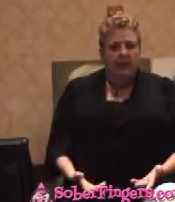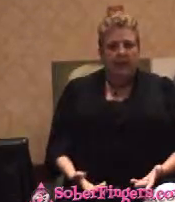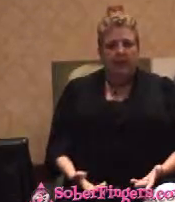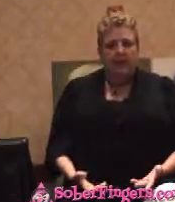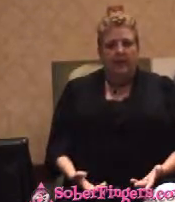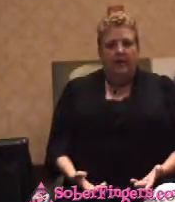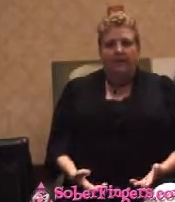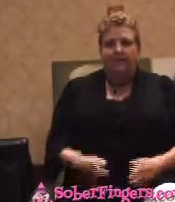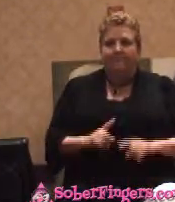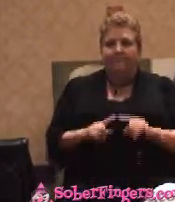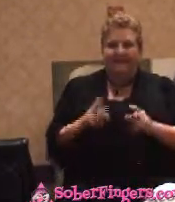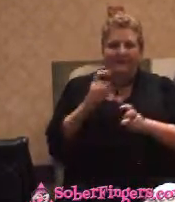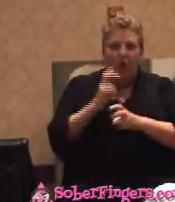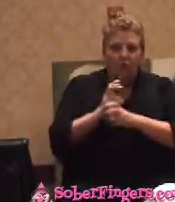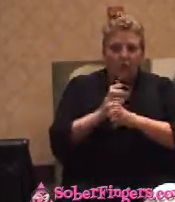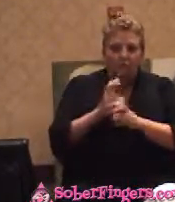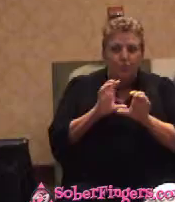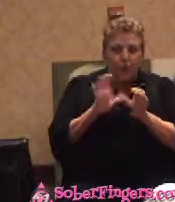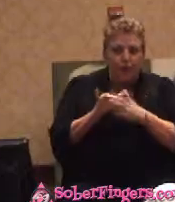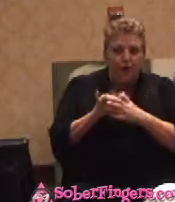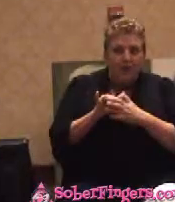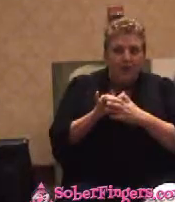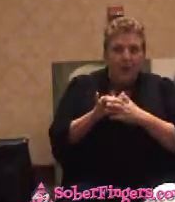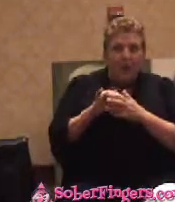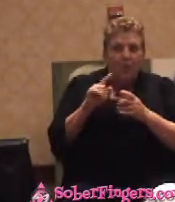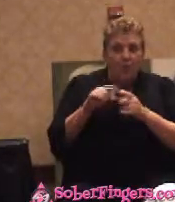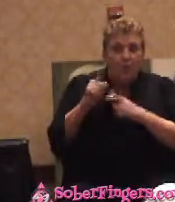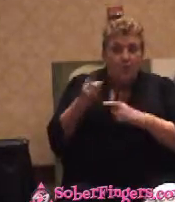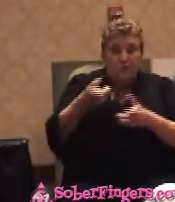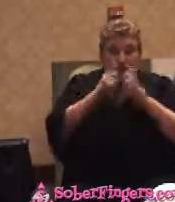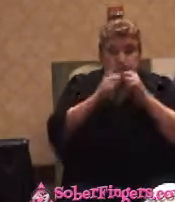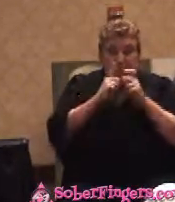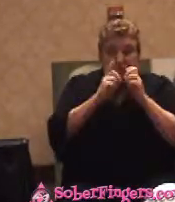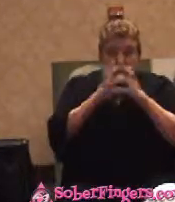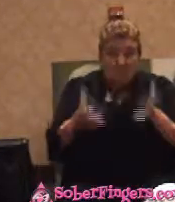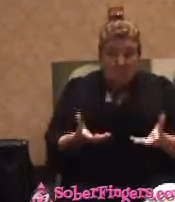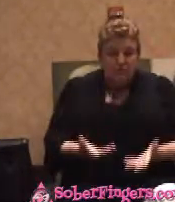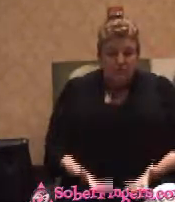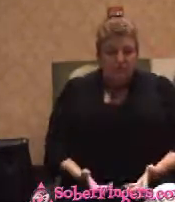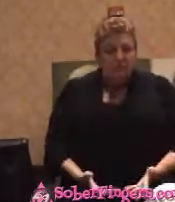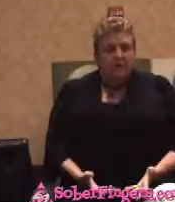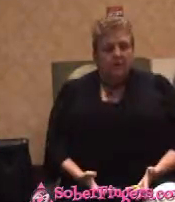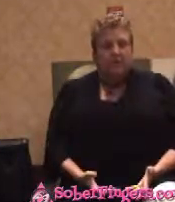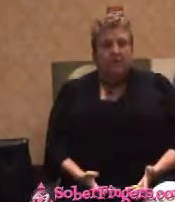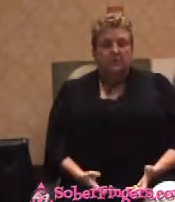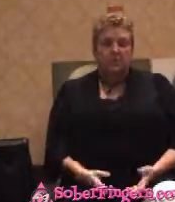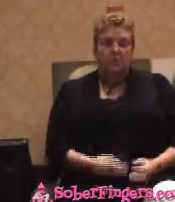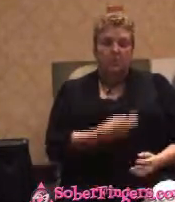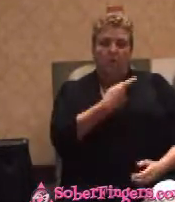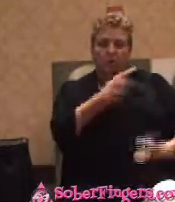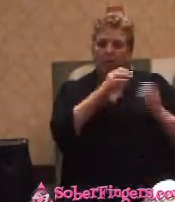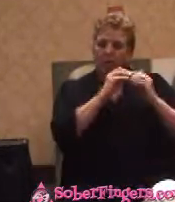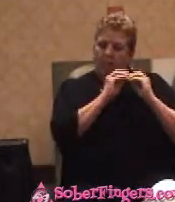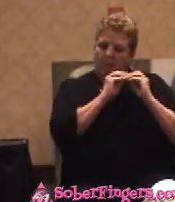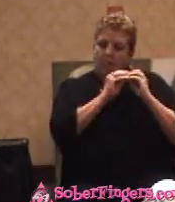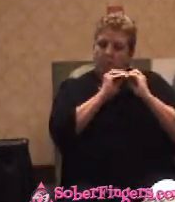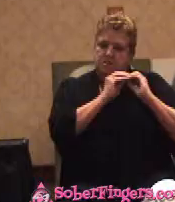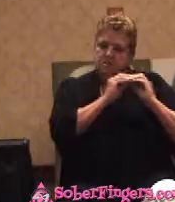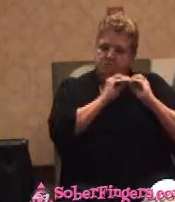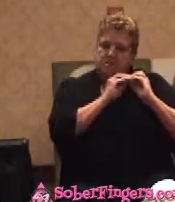you're drinking and doing the kind of stuff I was. Anyway, we had a lot of arguments and discussions about this thing. And so I